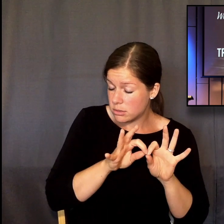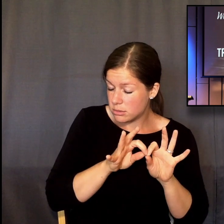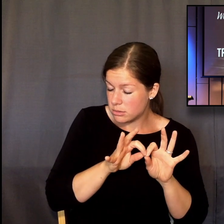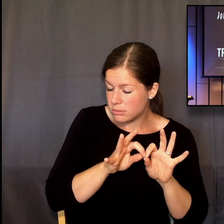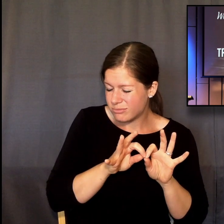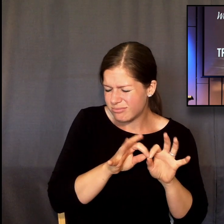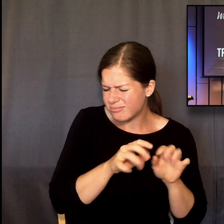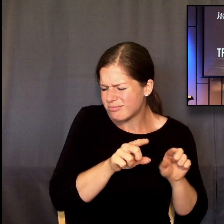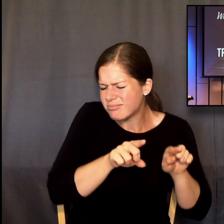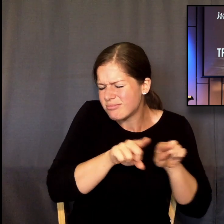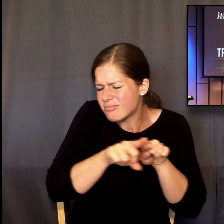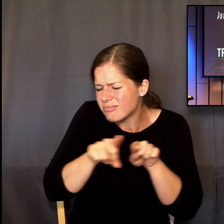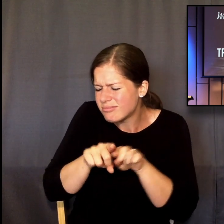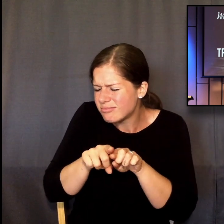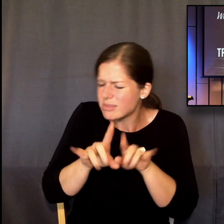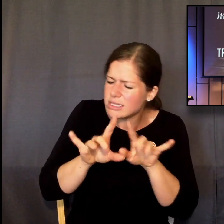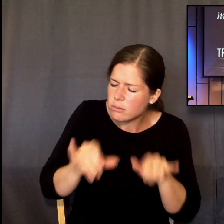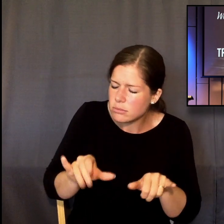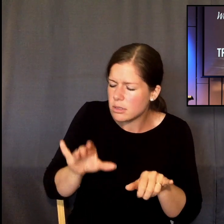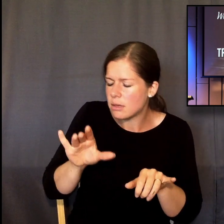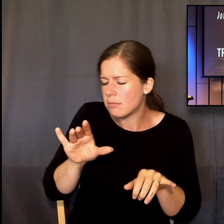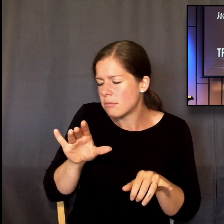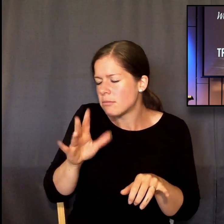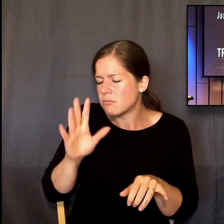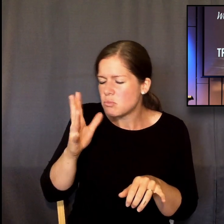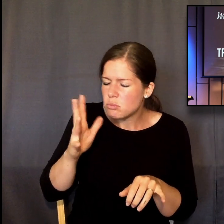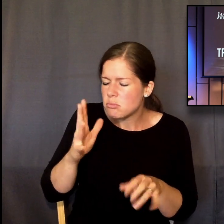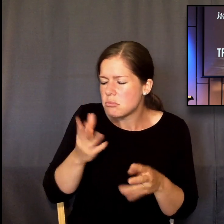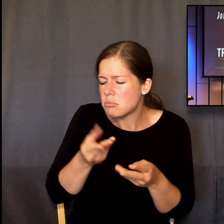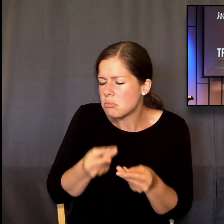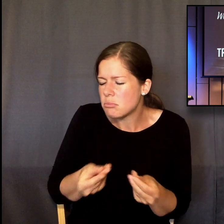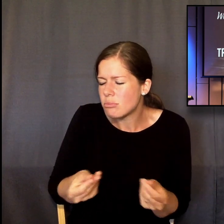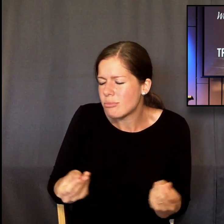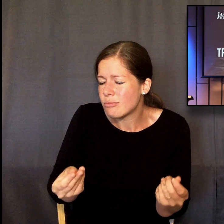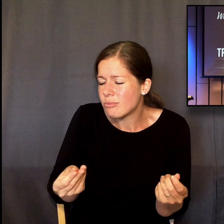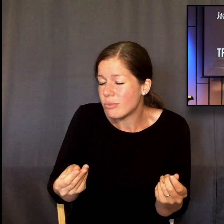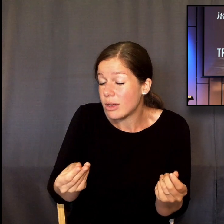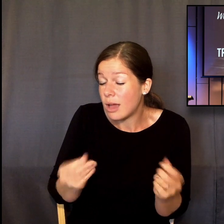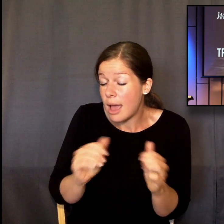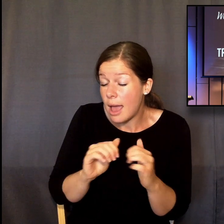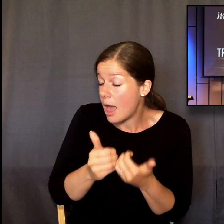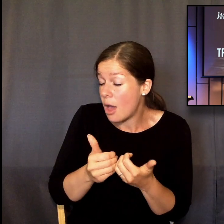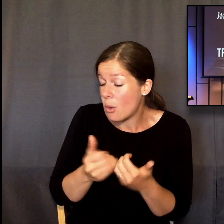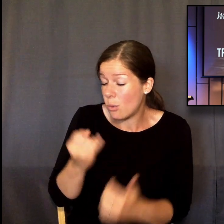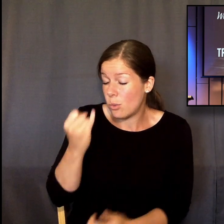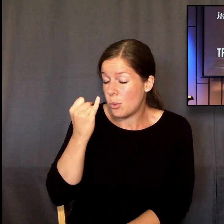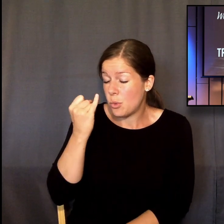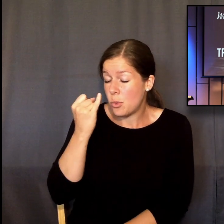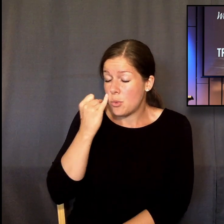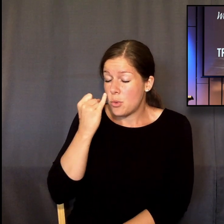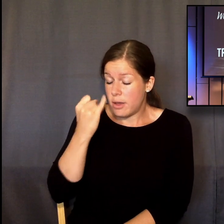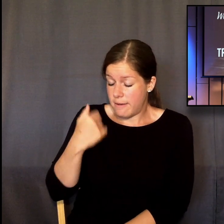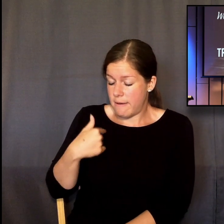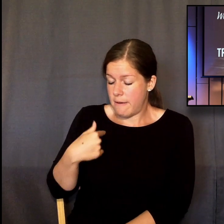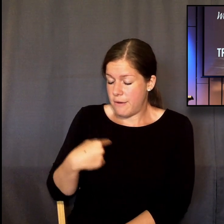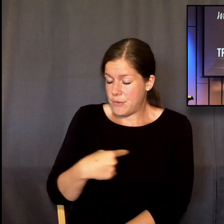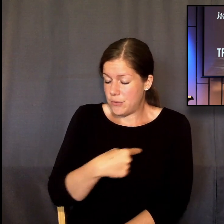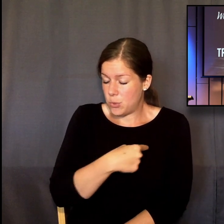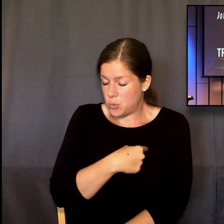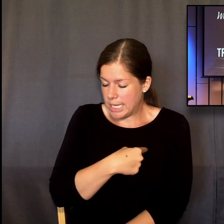will also melt away a little bit as we simply take what your